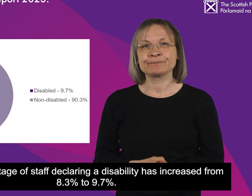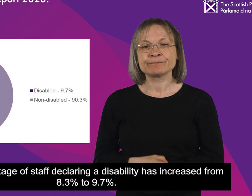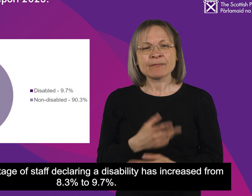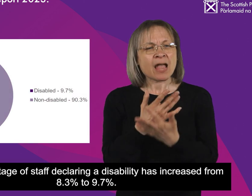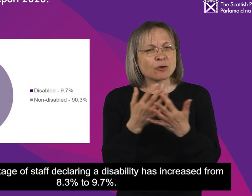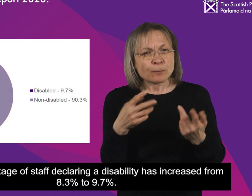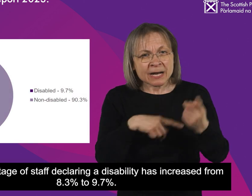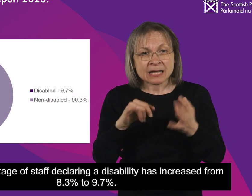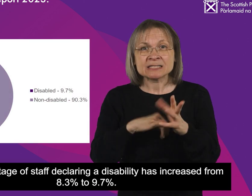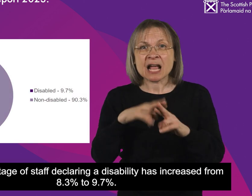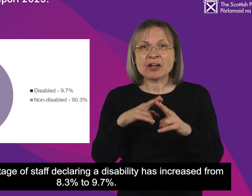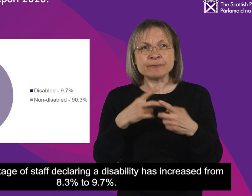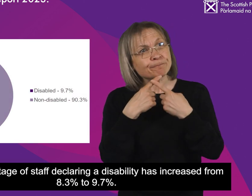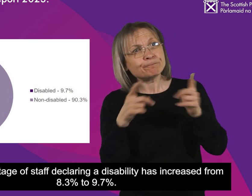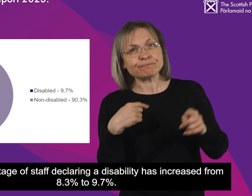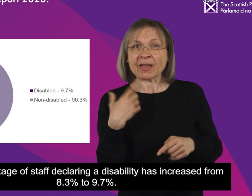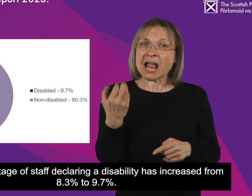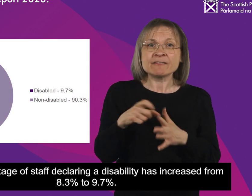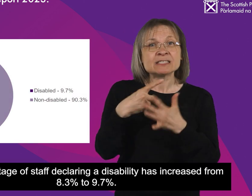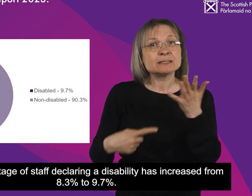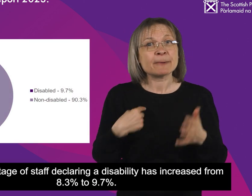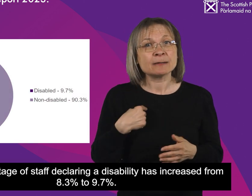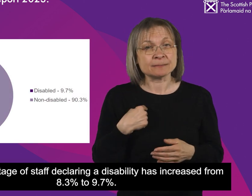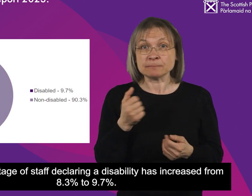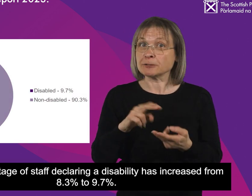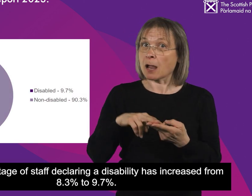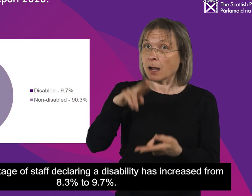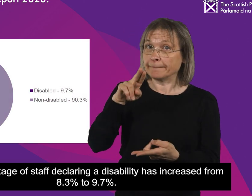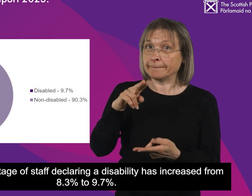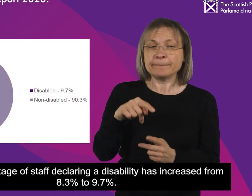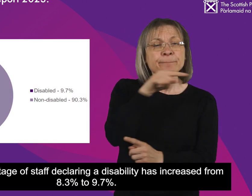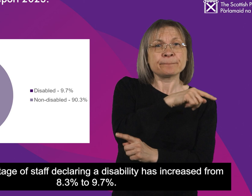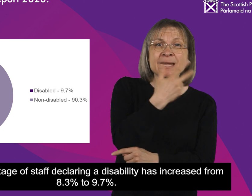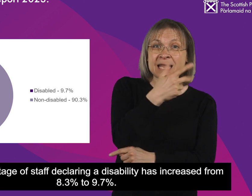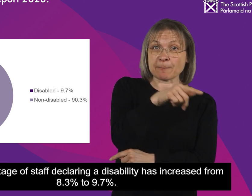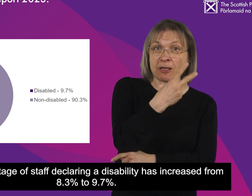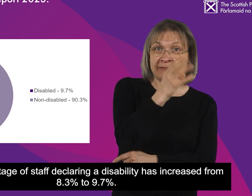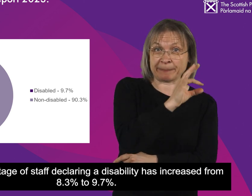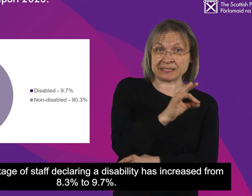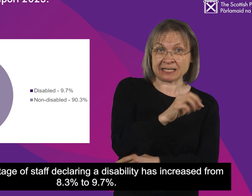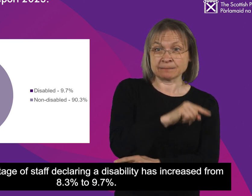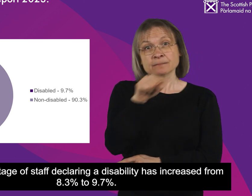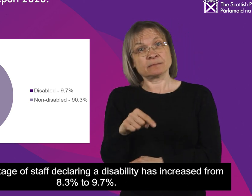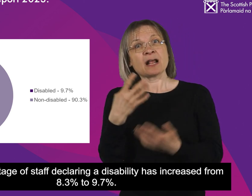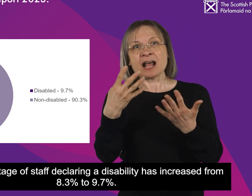The percentage of staff declaring a disability has increased from 8.3% to 9.7%.